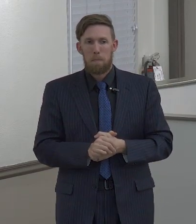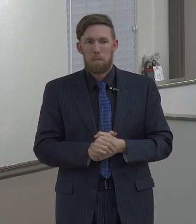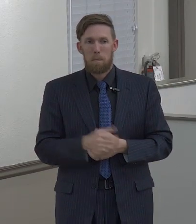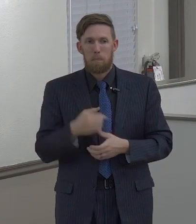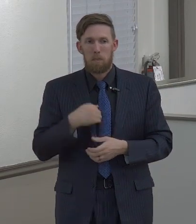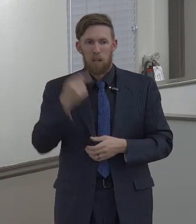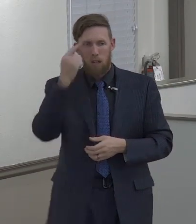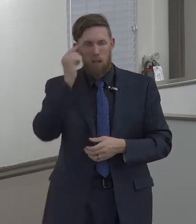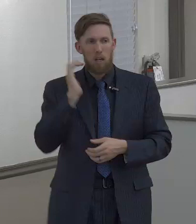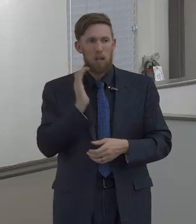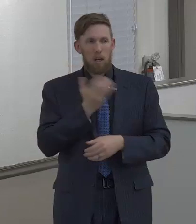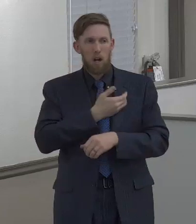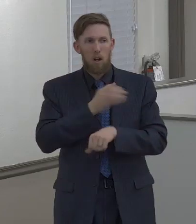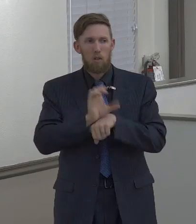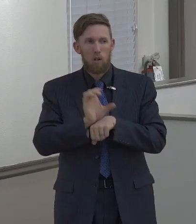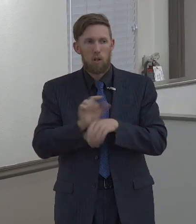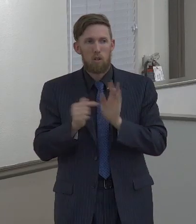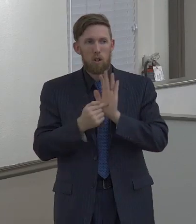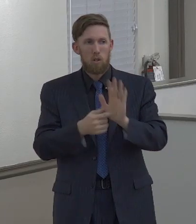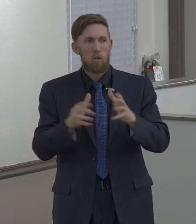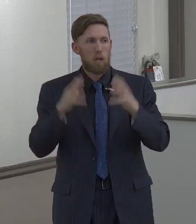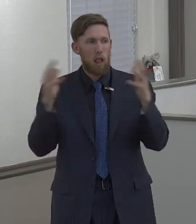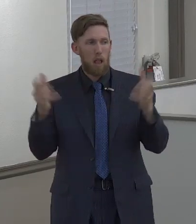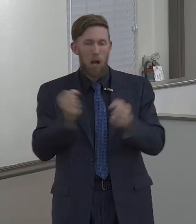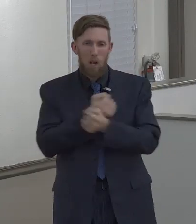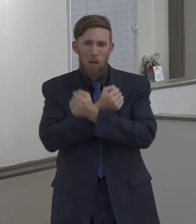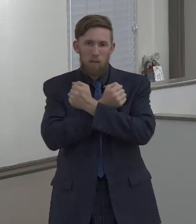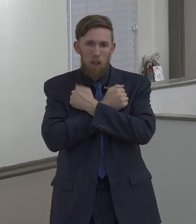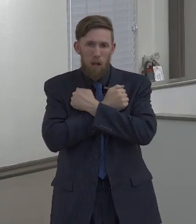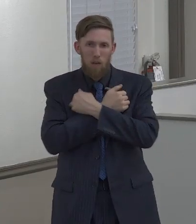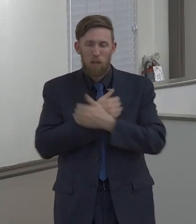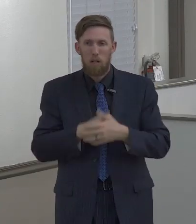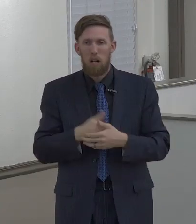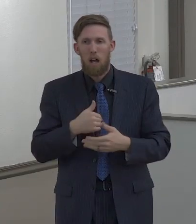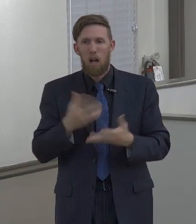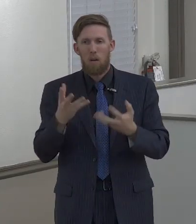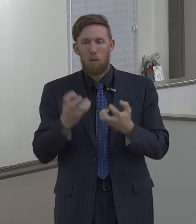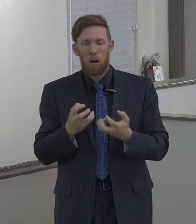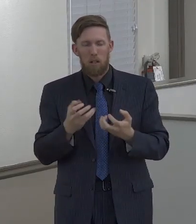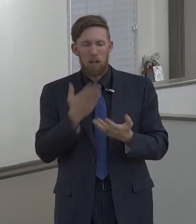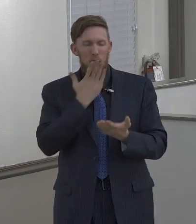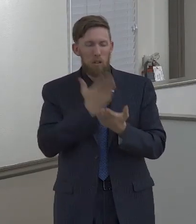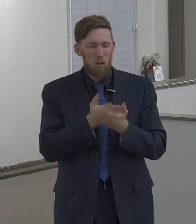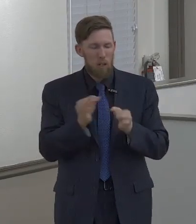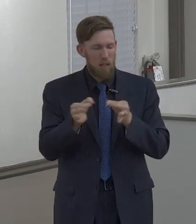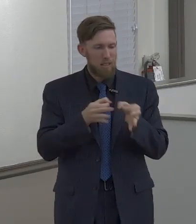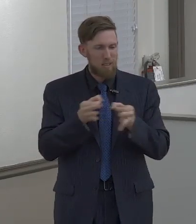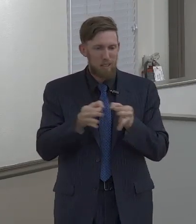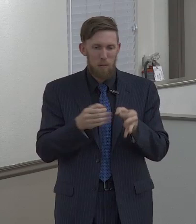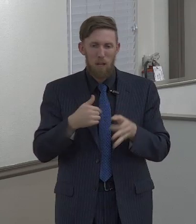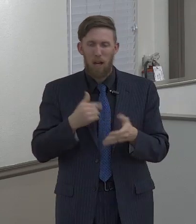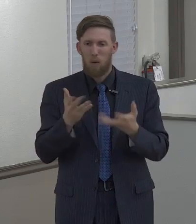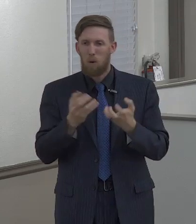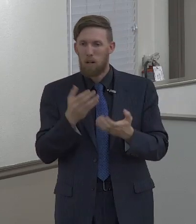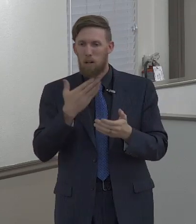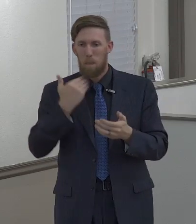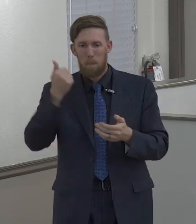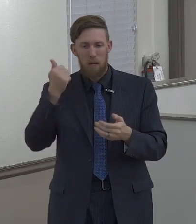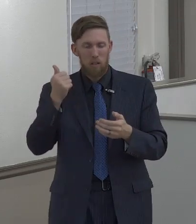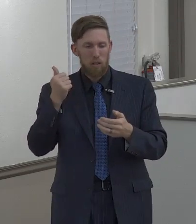think we have a very, very loving church. I tried to come up with a better analogy